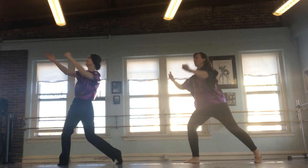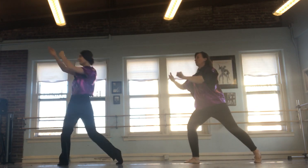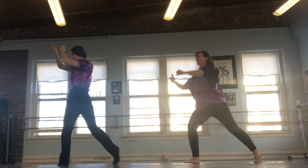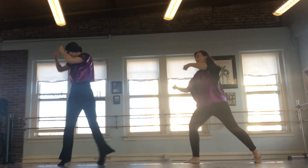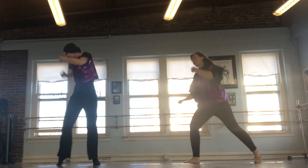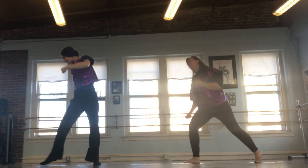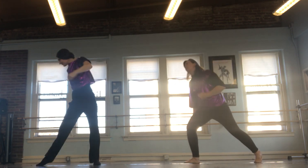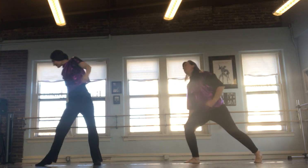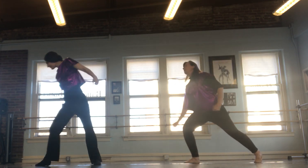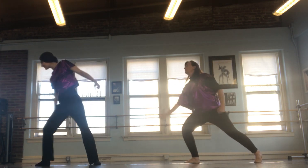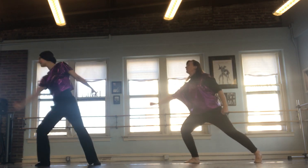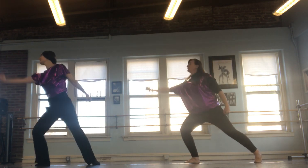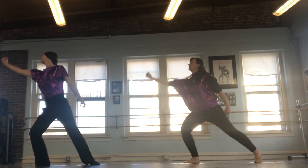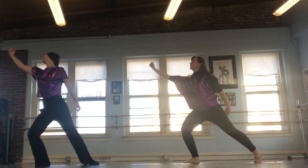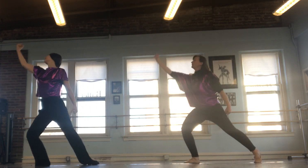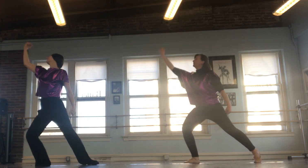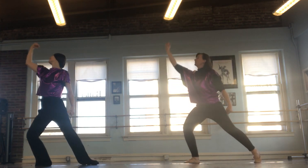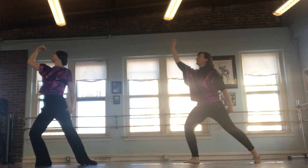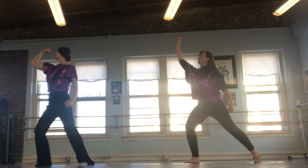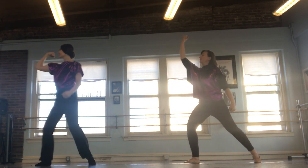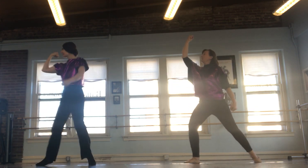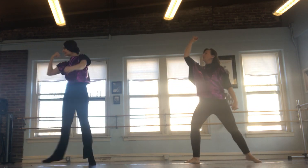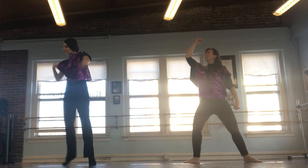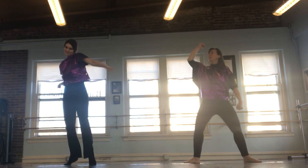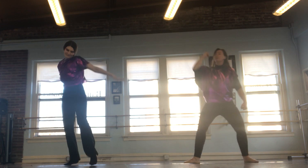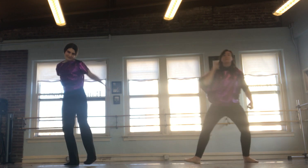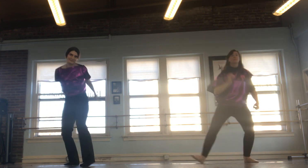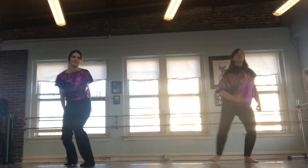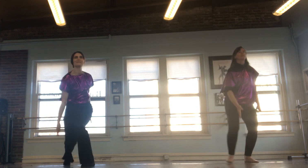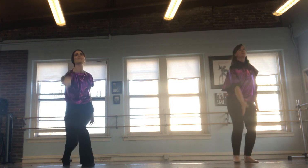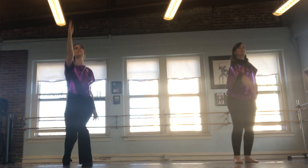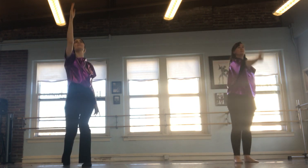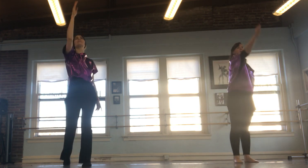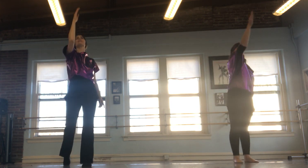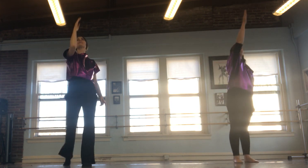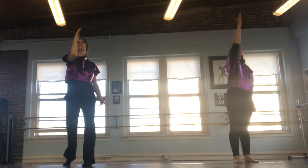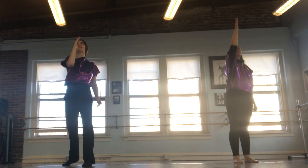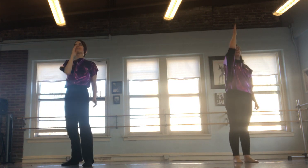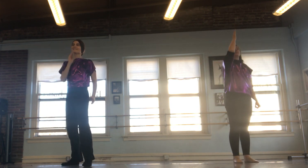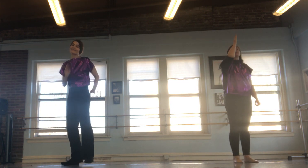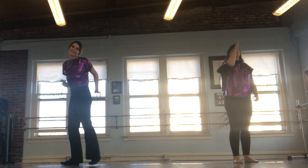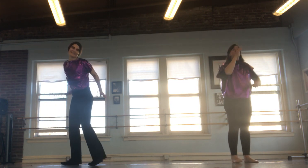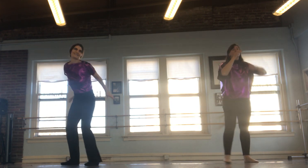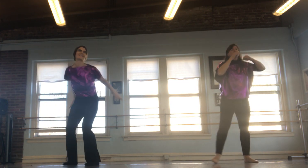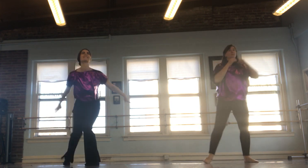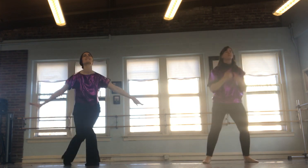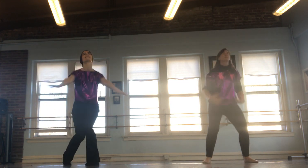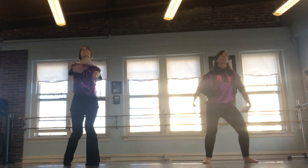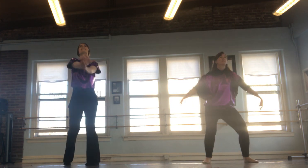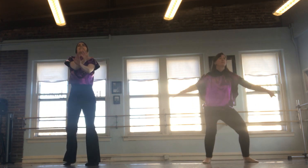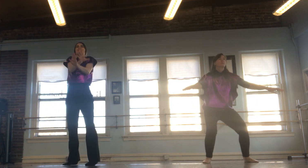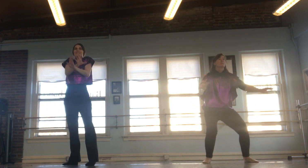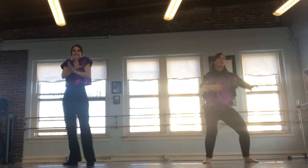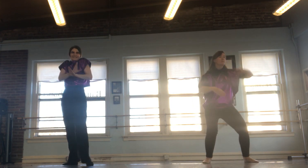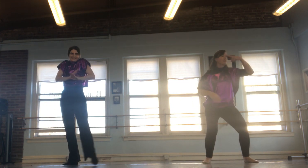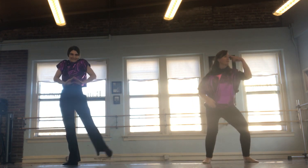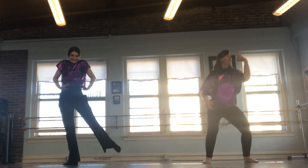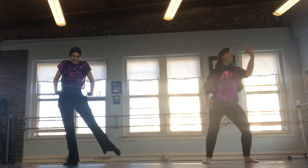me I'm waiting Are you mine? And all will see